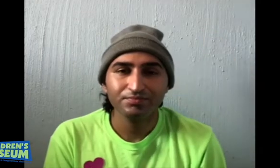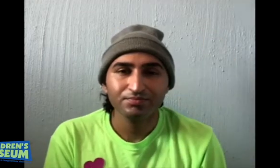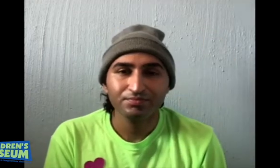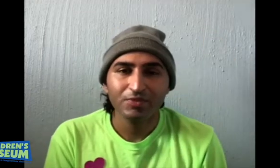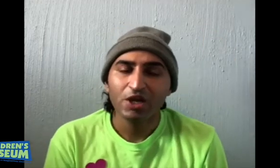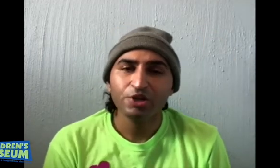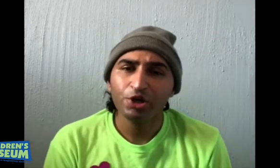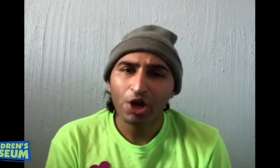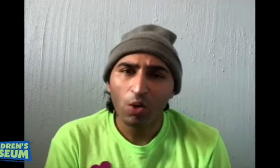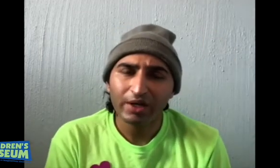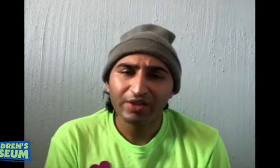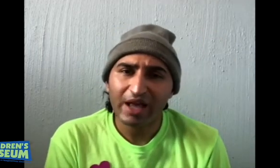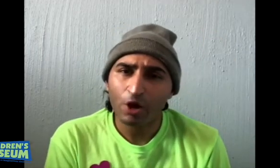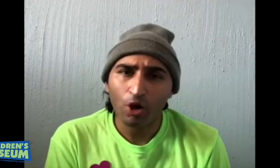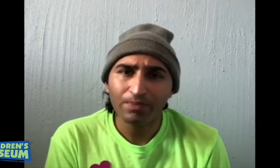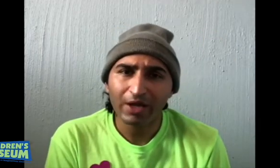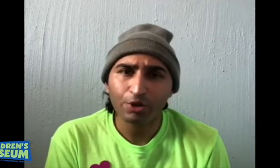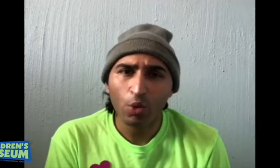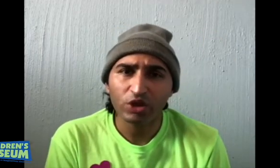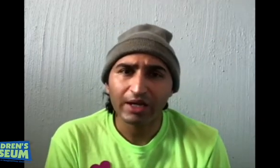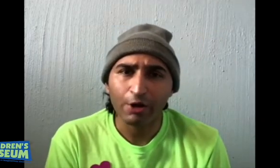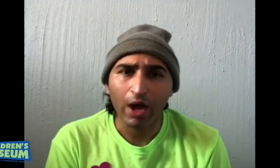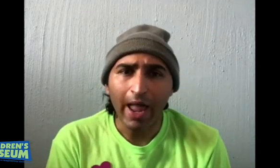Do you know anything at home that starts with the letter F?